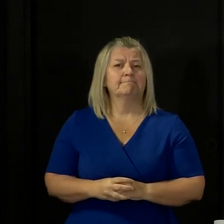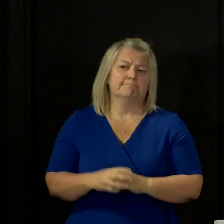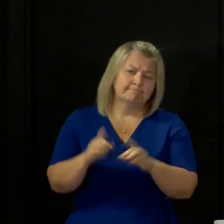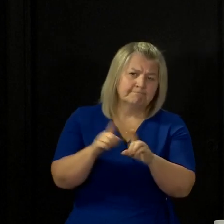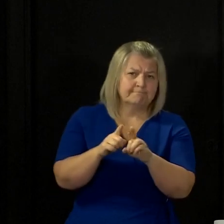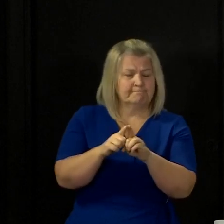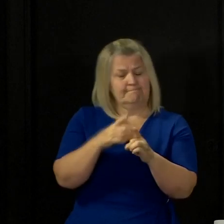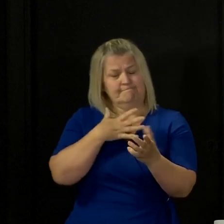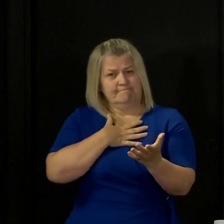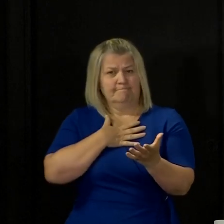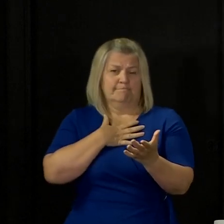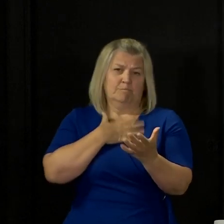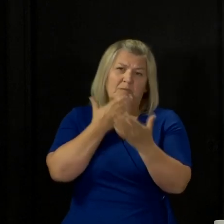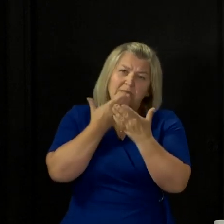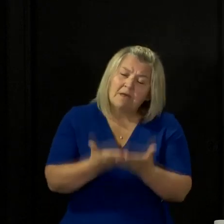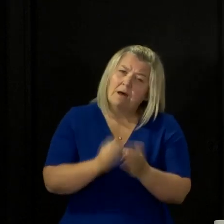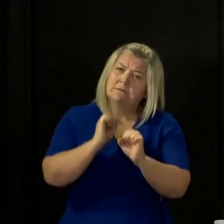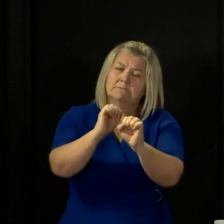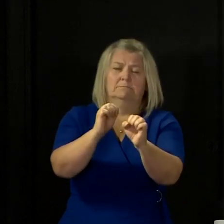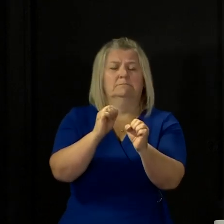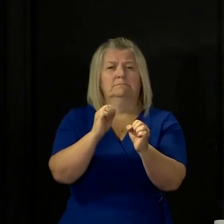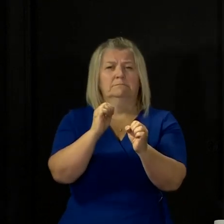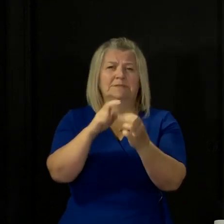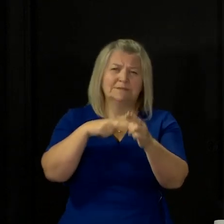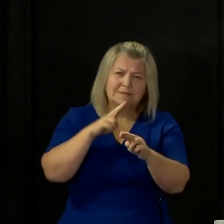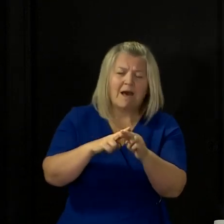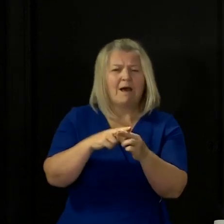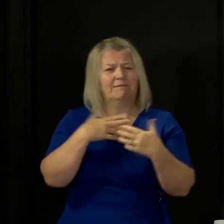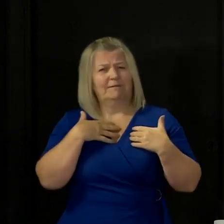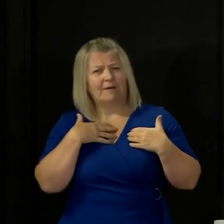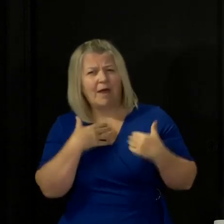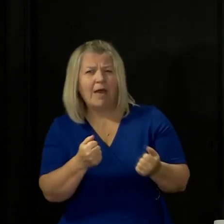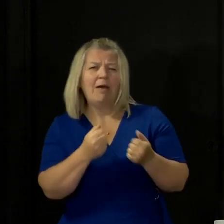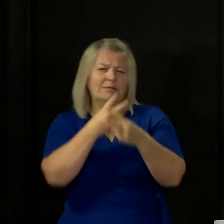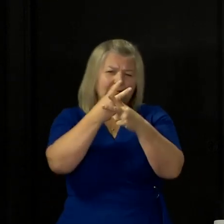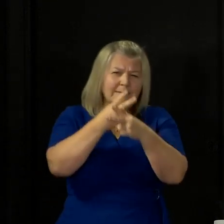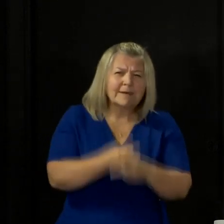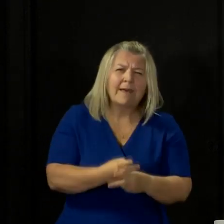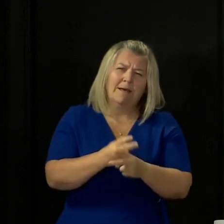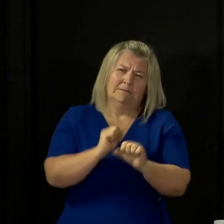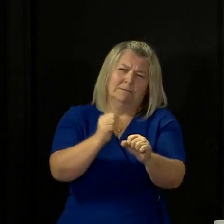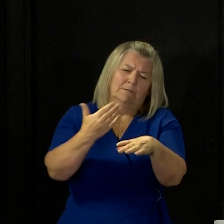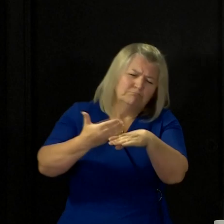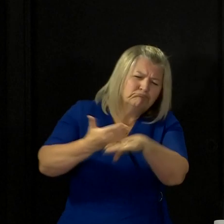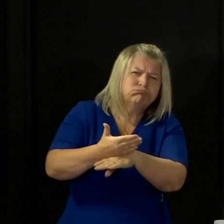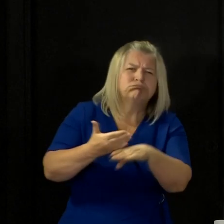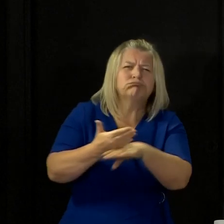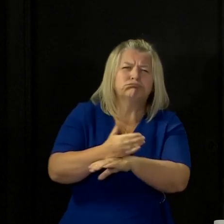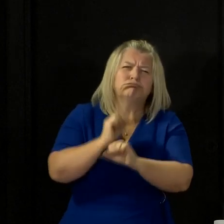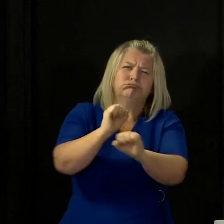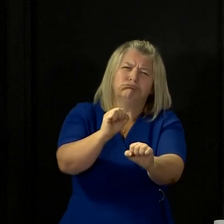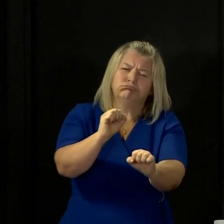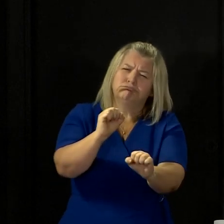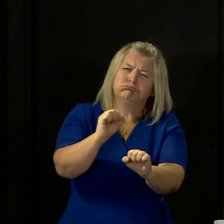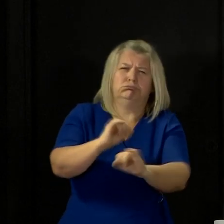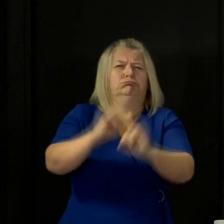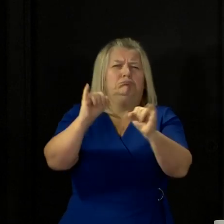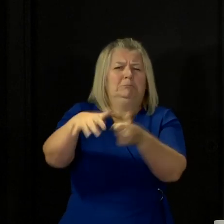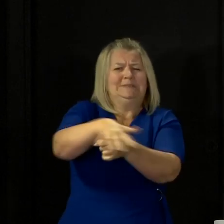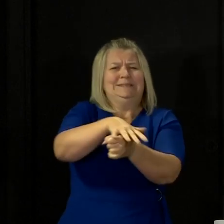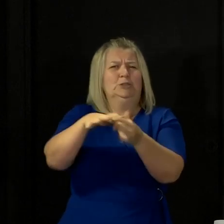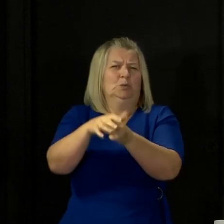want to express again my thanks to our health and care workers for the incredible work that you continue to do in very testing circumstances.